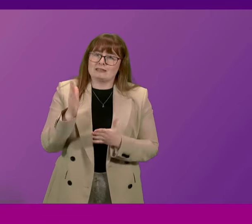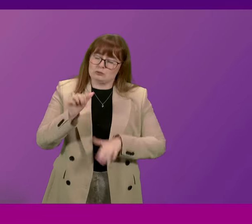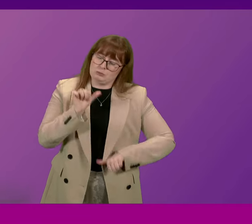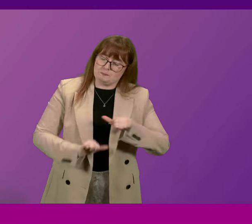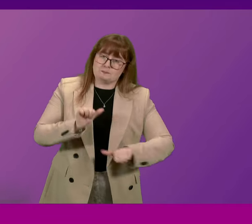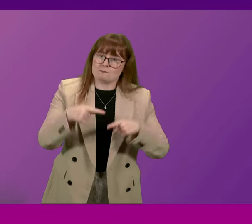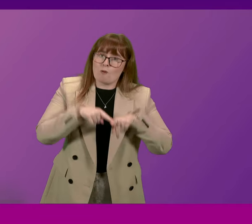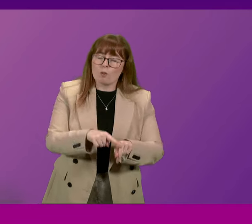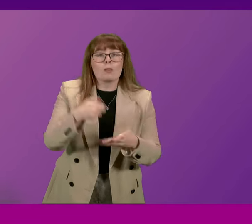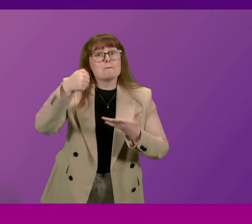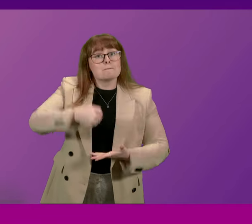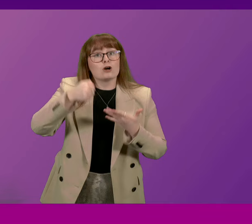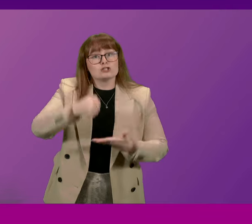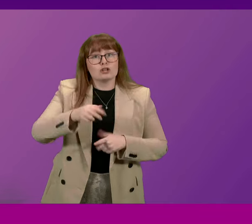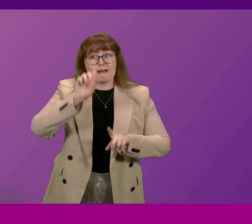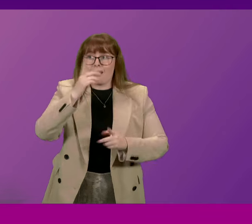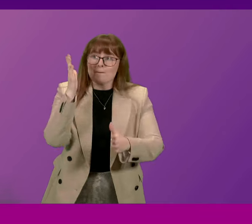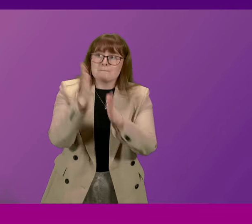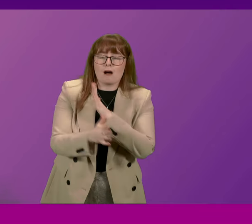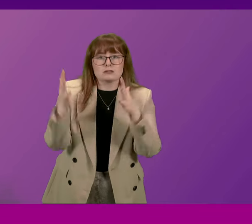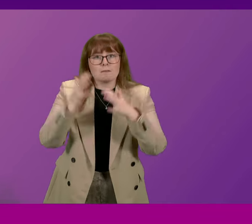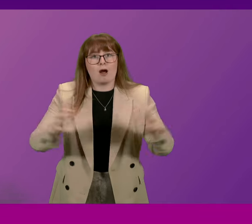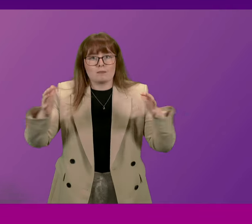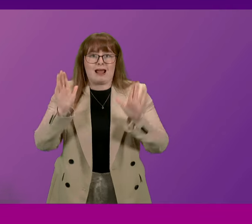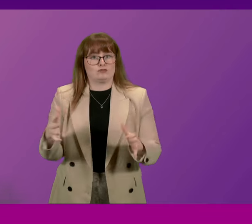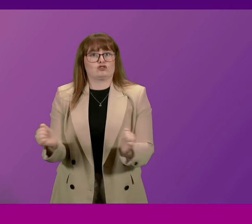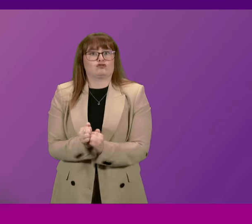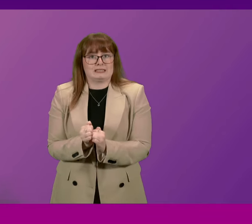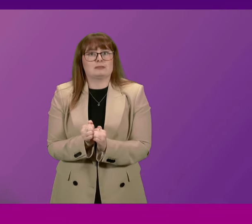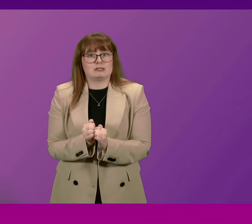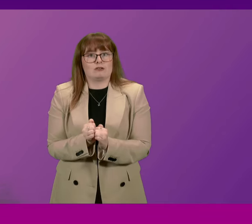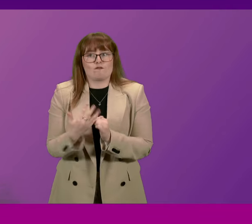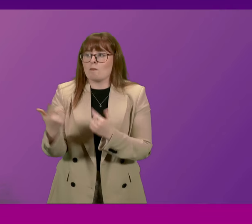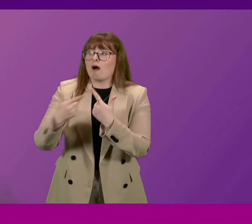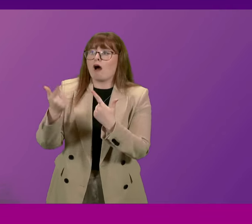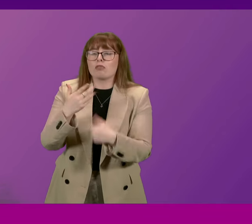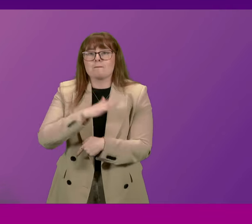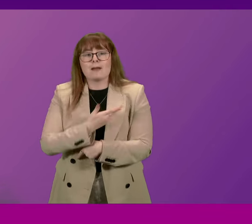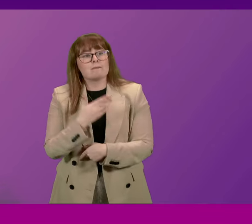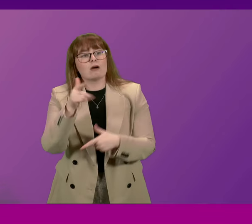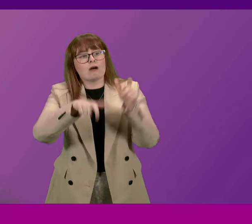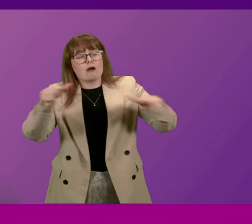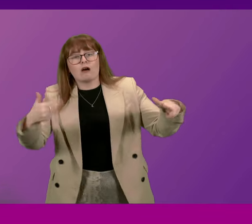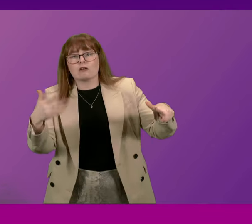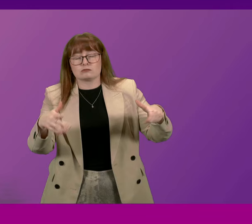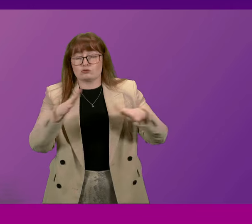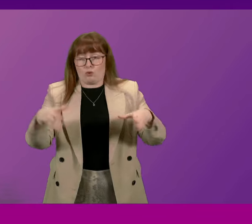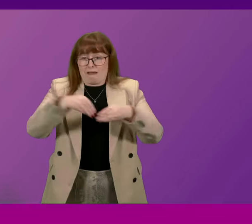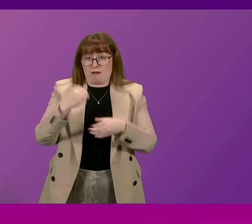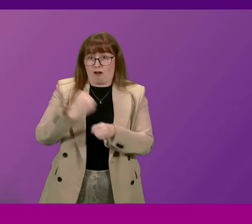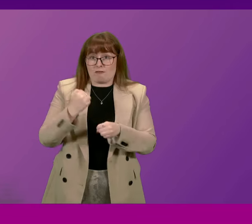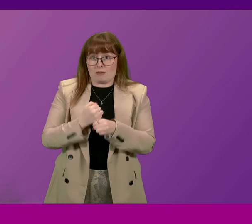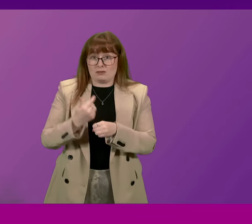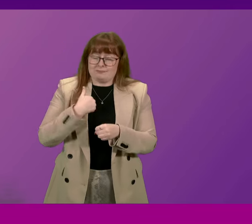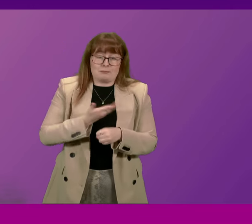and the budget cannot pass this Parliament without agreement of other members beyond the government party. We don't command